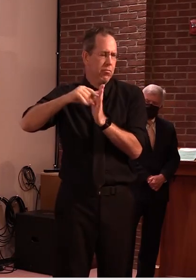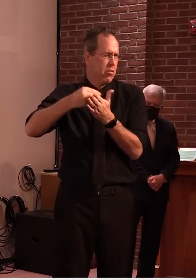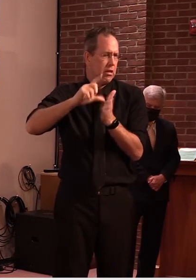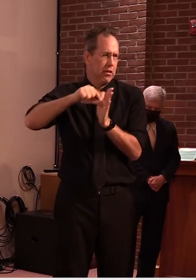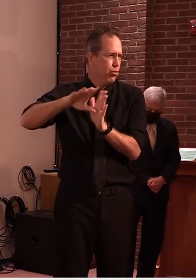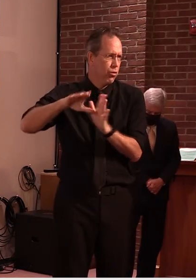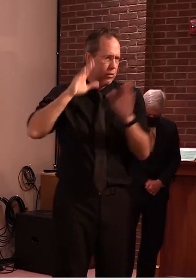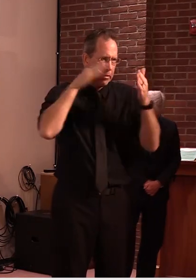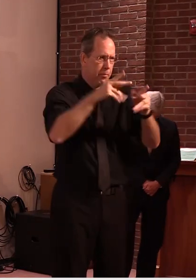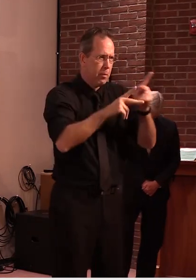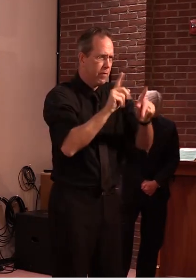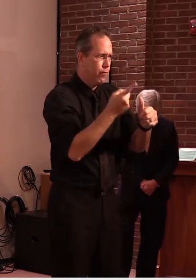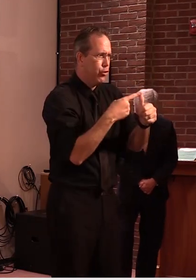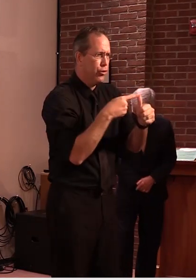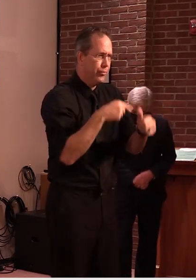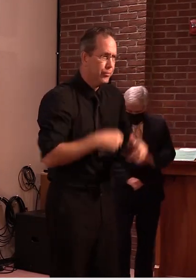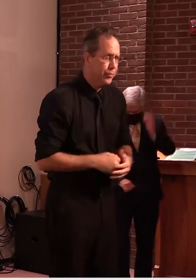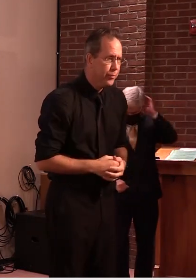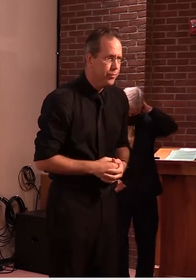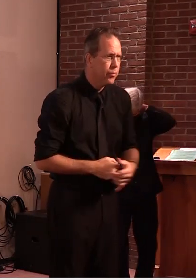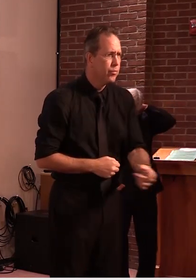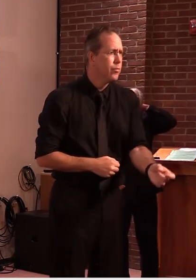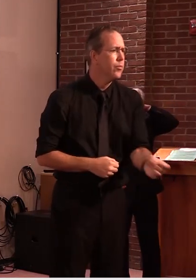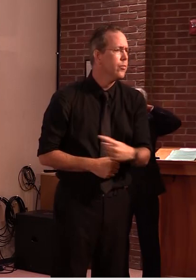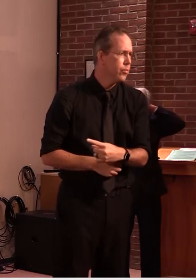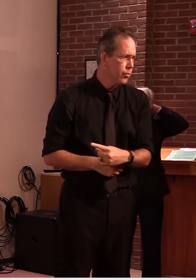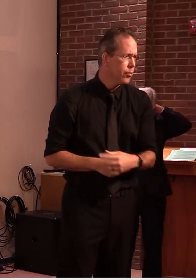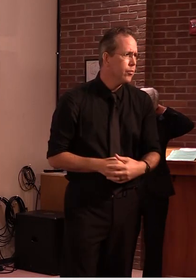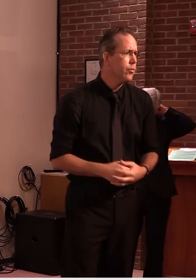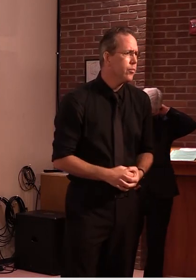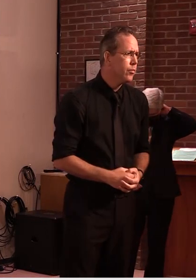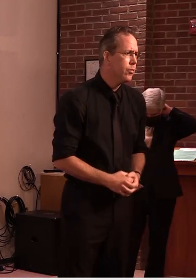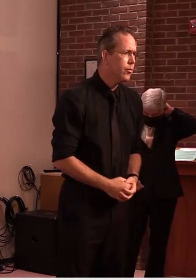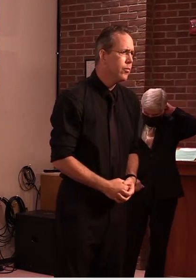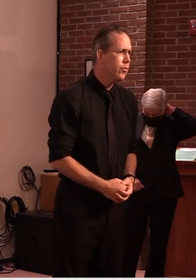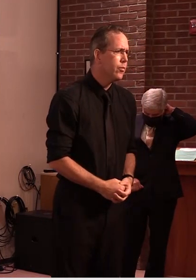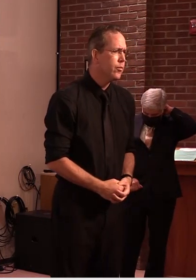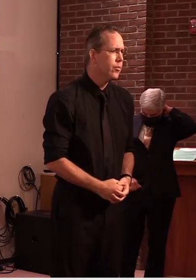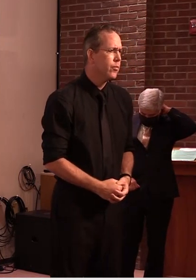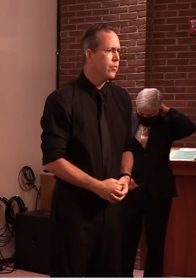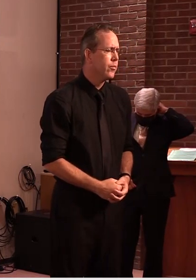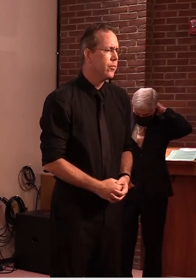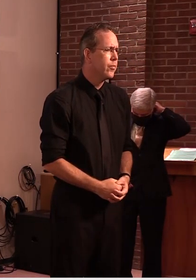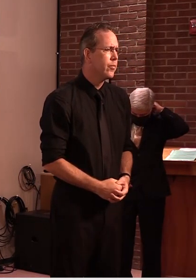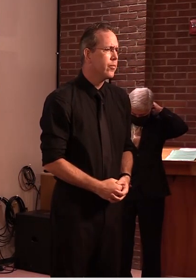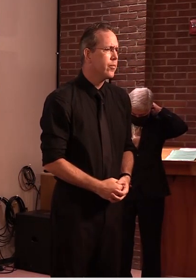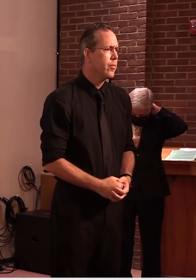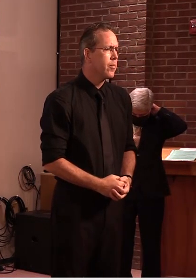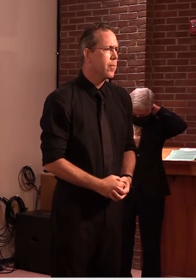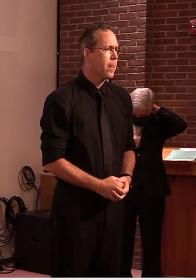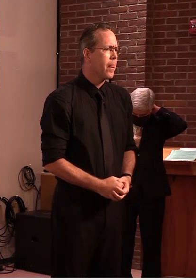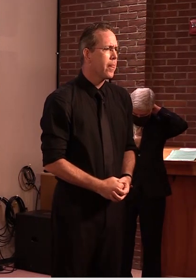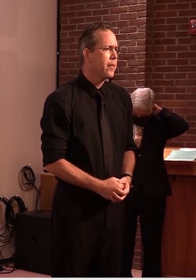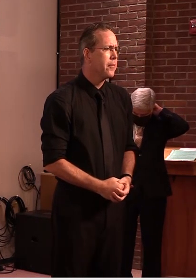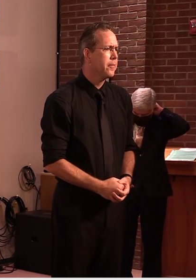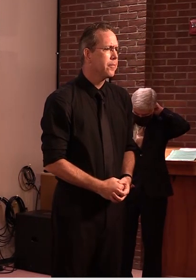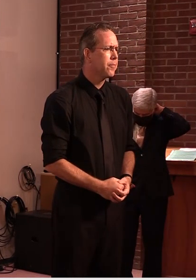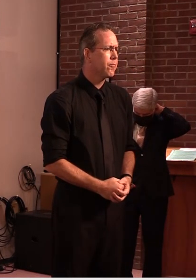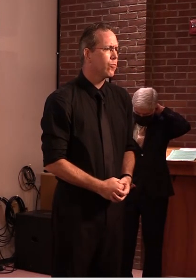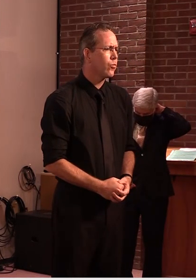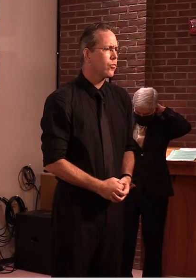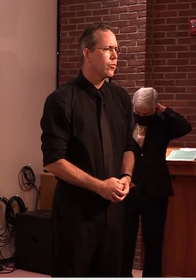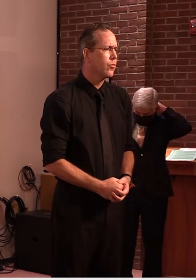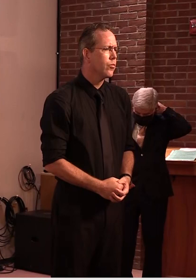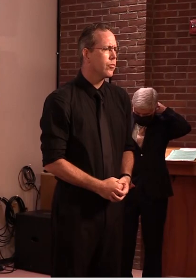in about a month there seems to be some concern about the availability of ppe especially uh n95 max and